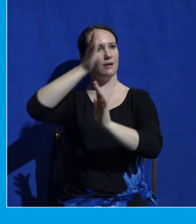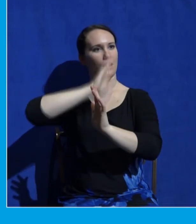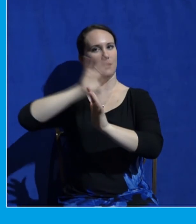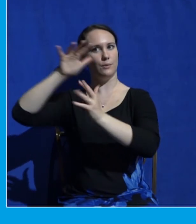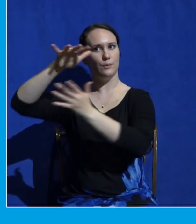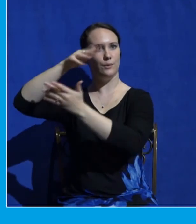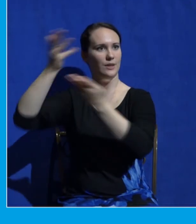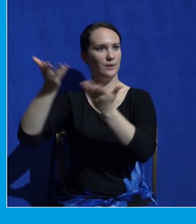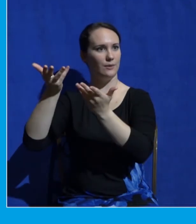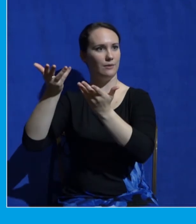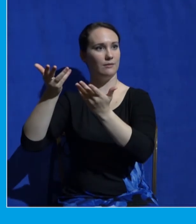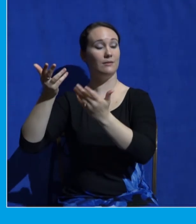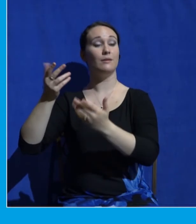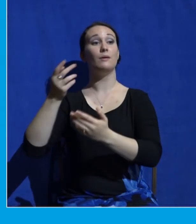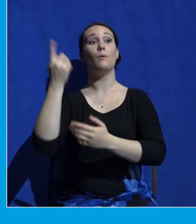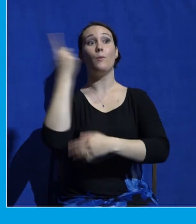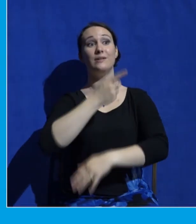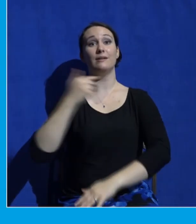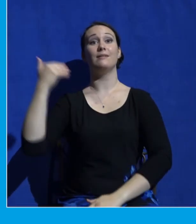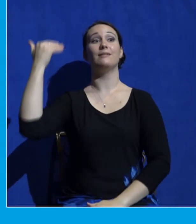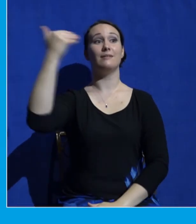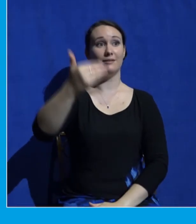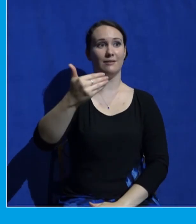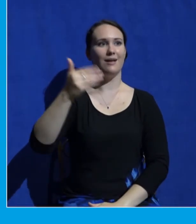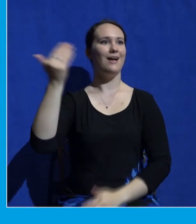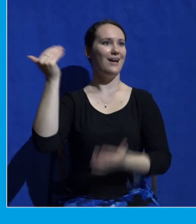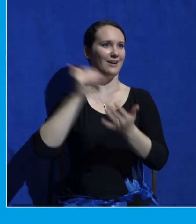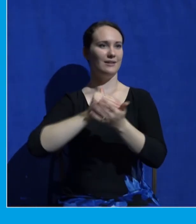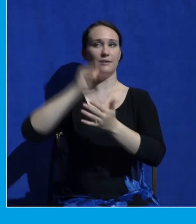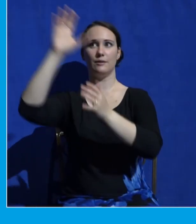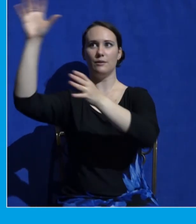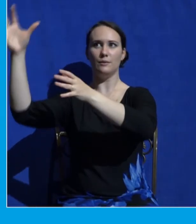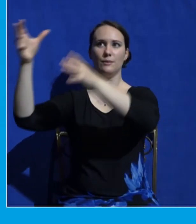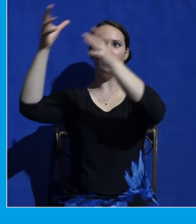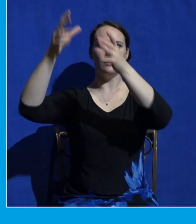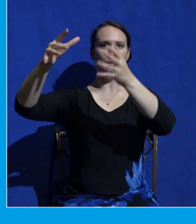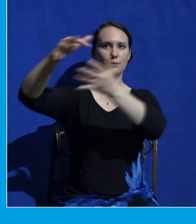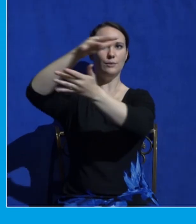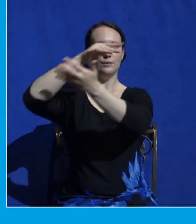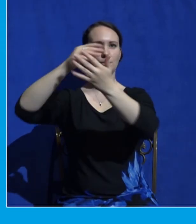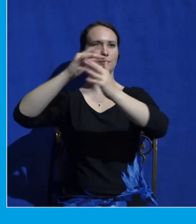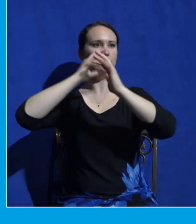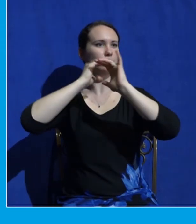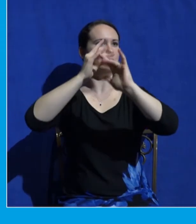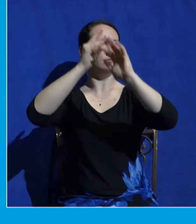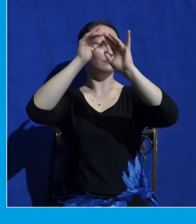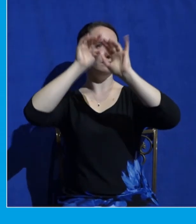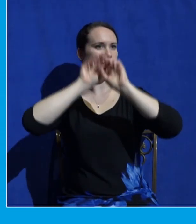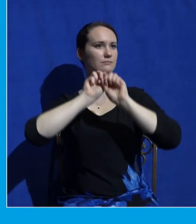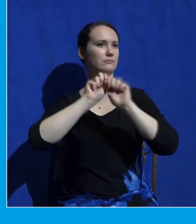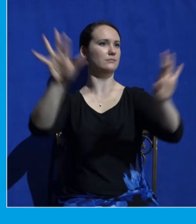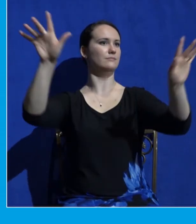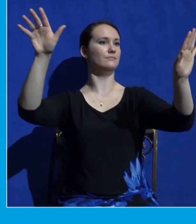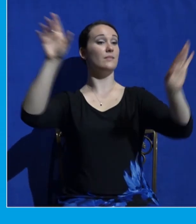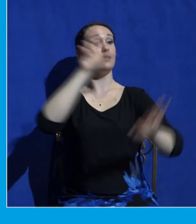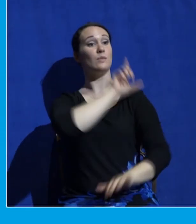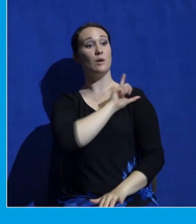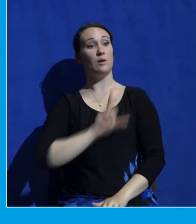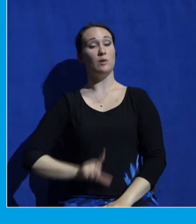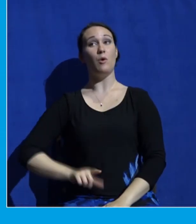sky and first Thessalonians 4 16 the Lord himself will descend from heaven radiating